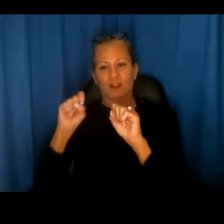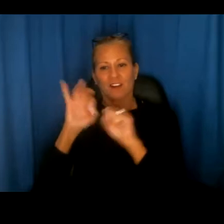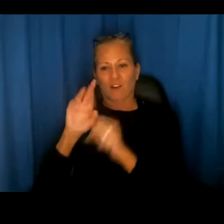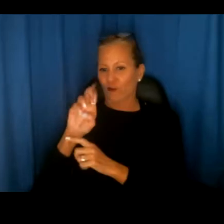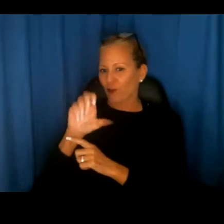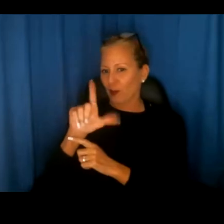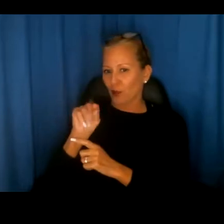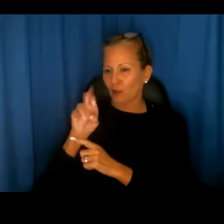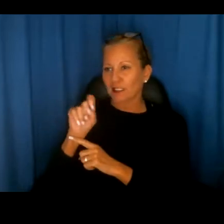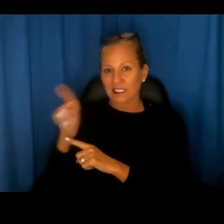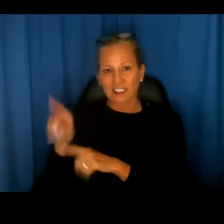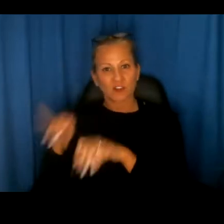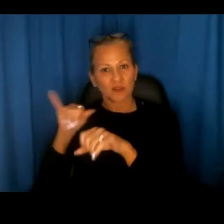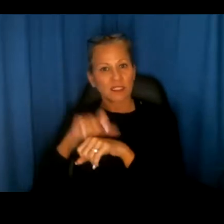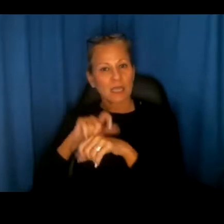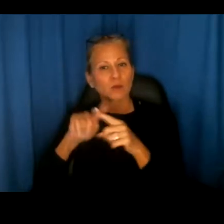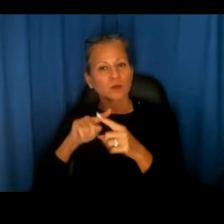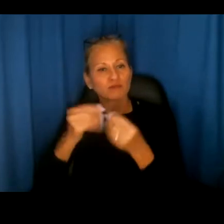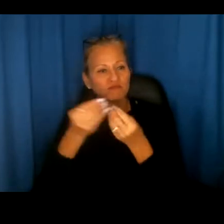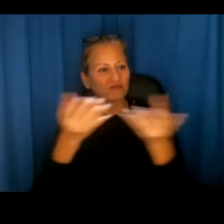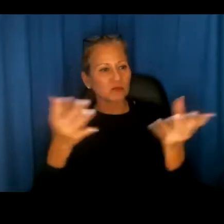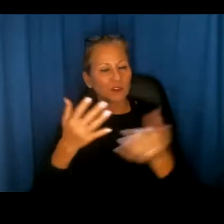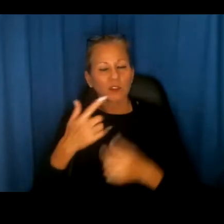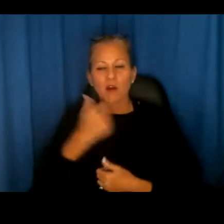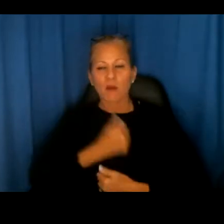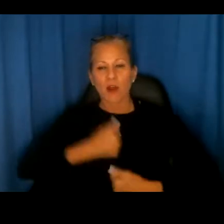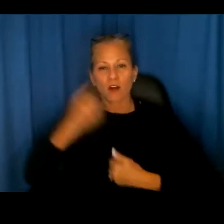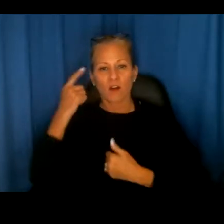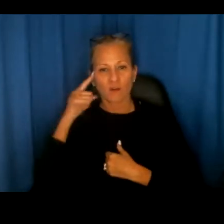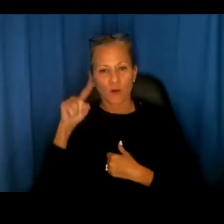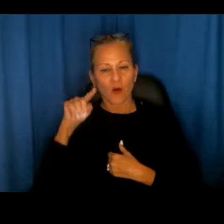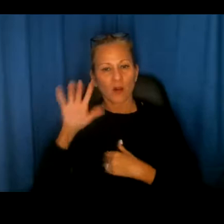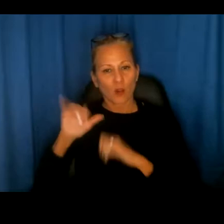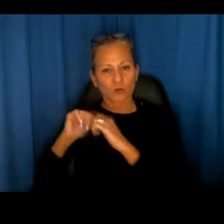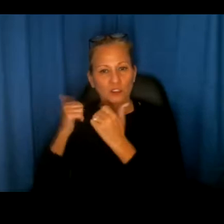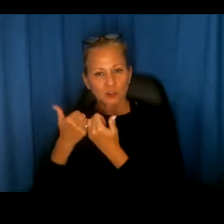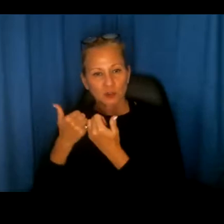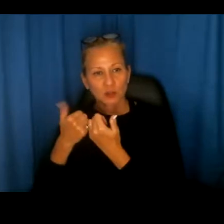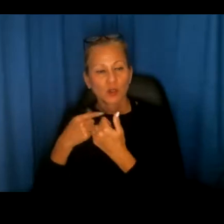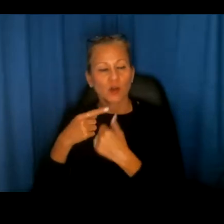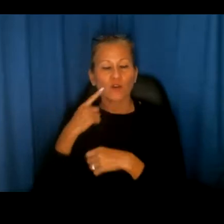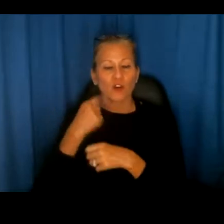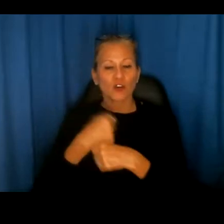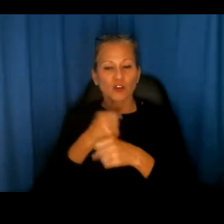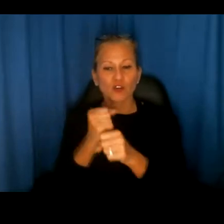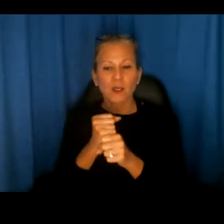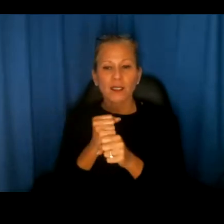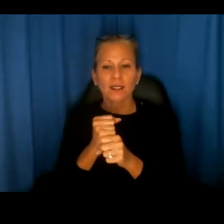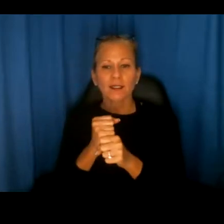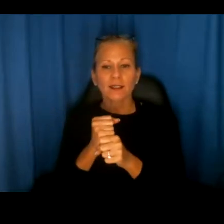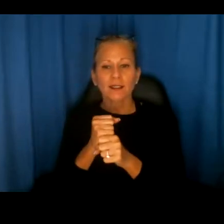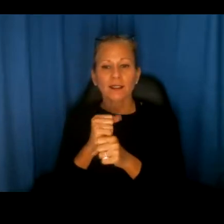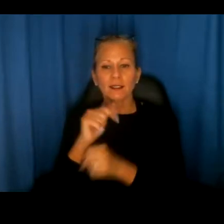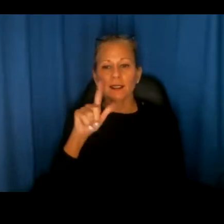apologize for the role of the National Association of Realtors in creating, a legacy of